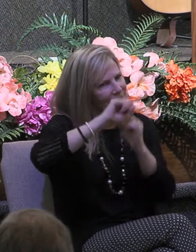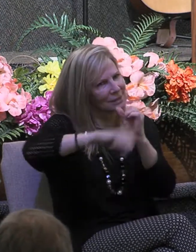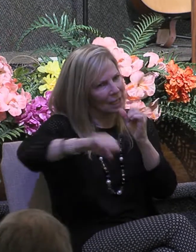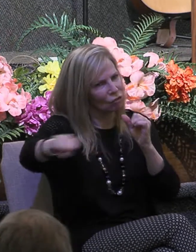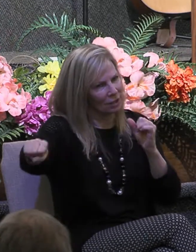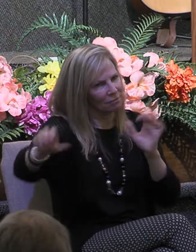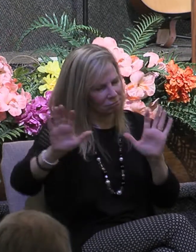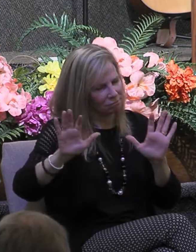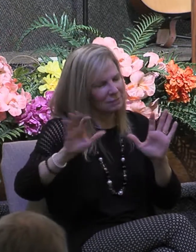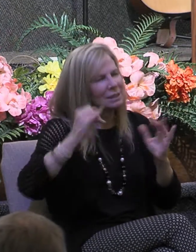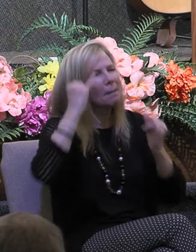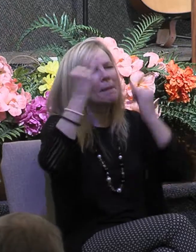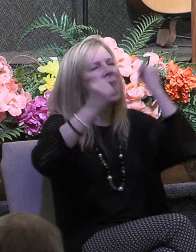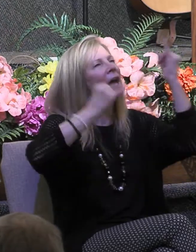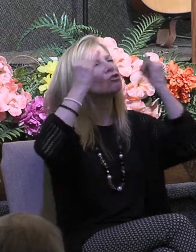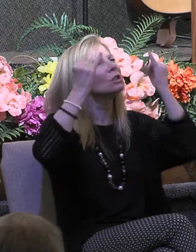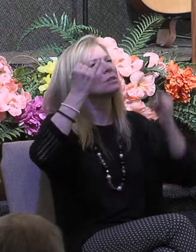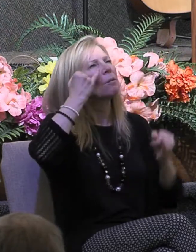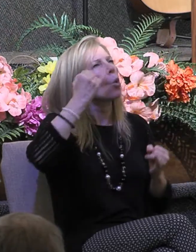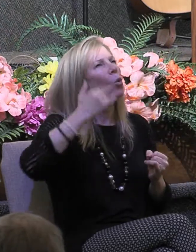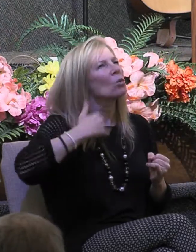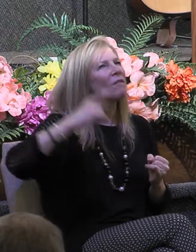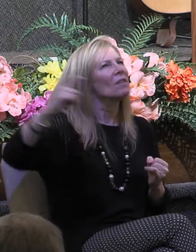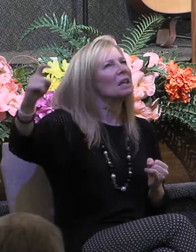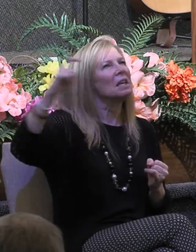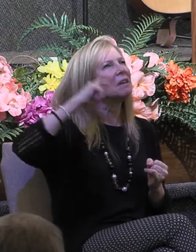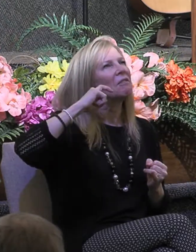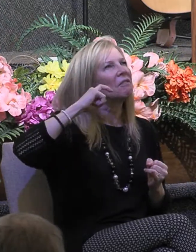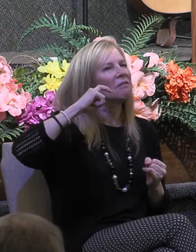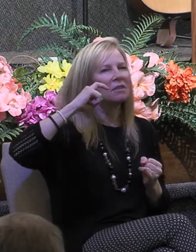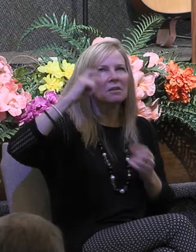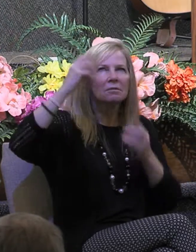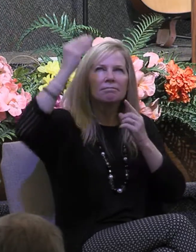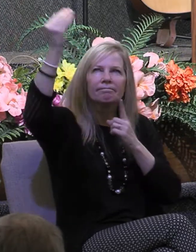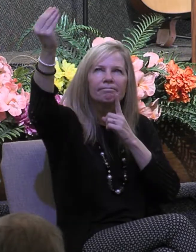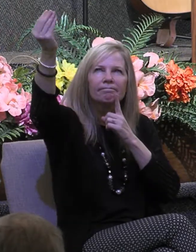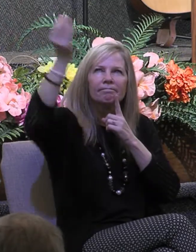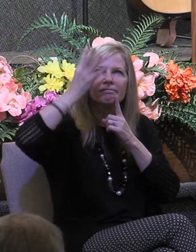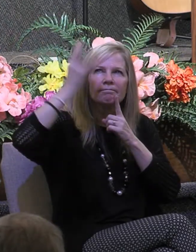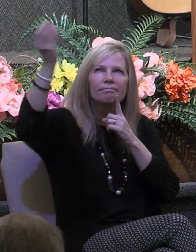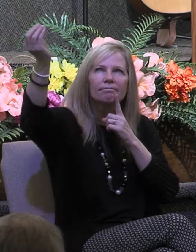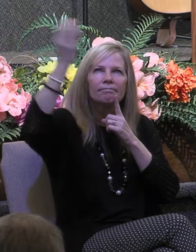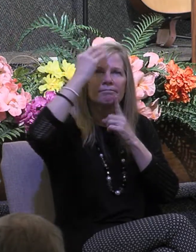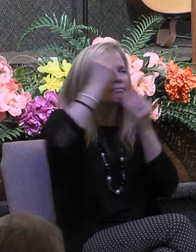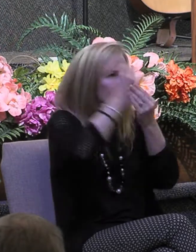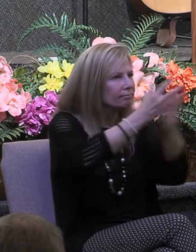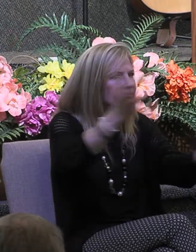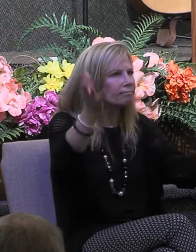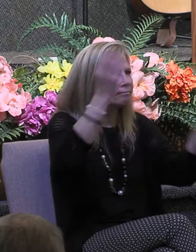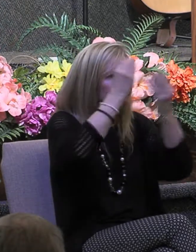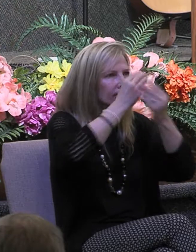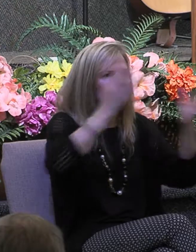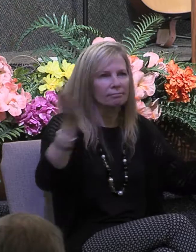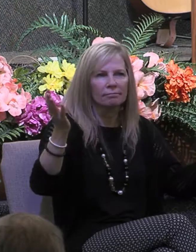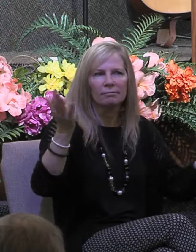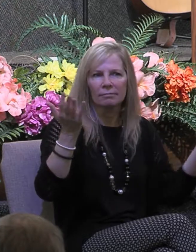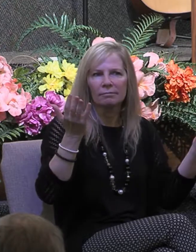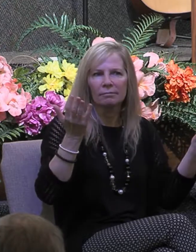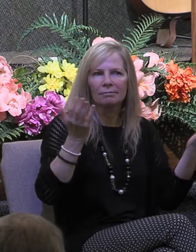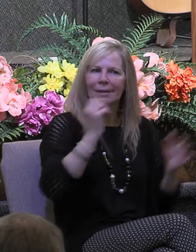he has the gift of prophecy what is the gift of prophecy it's the ability to not simply forecast the